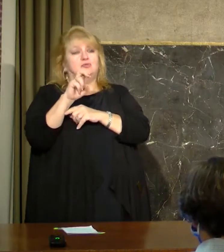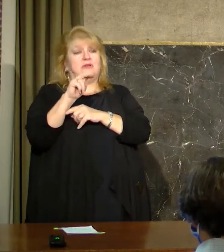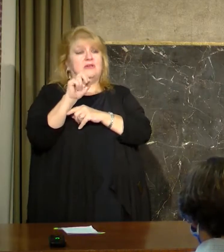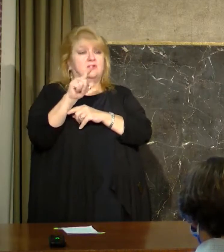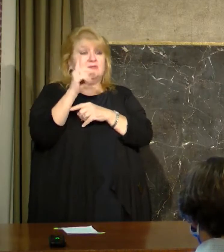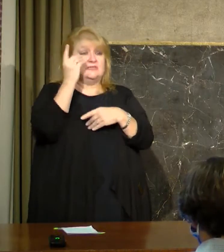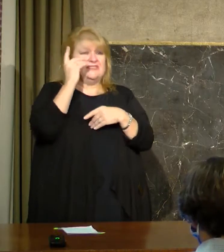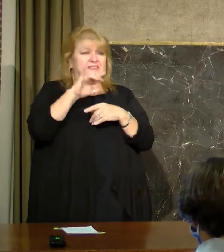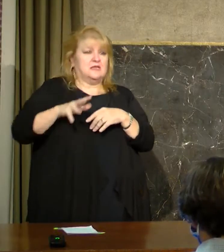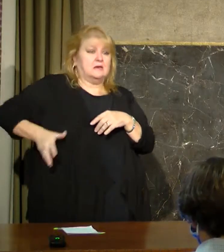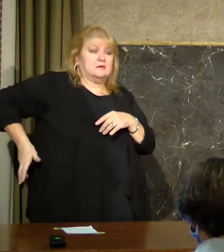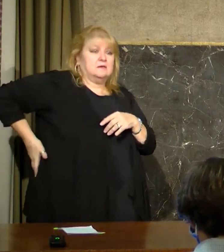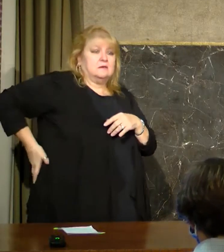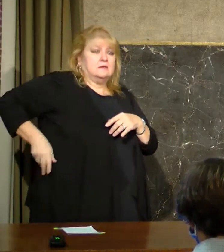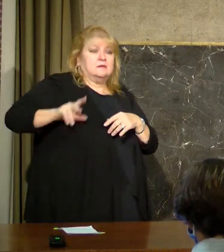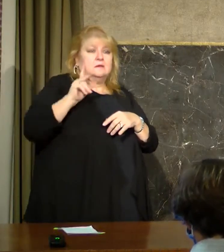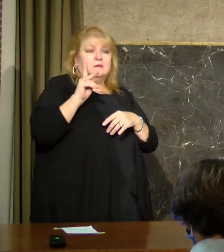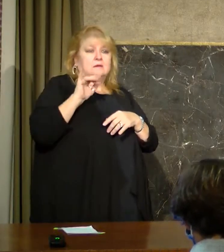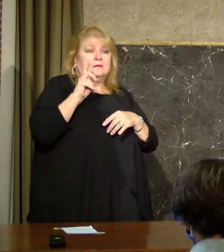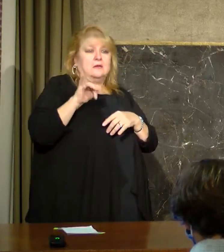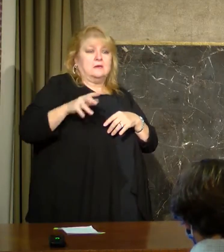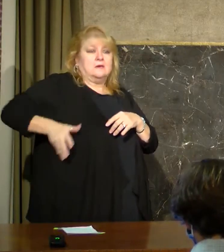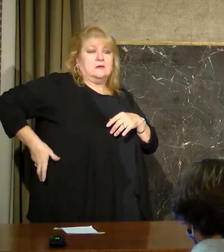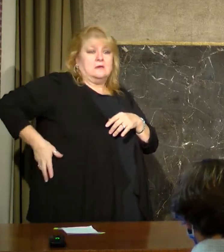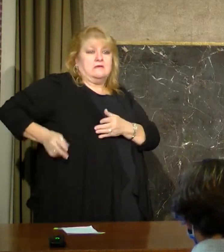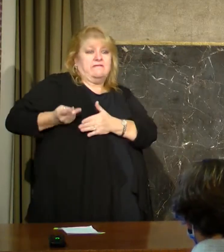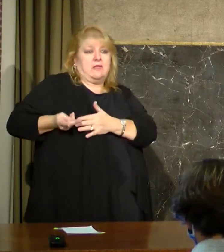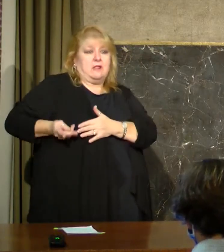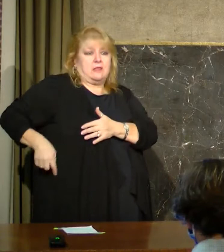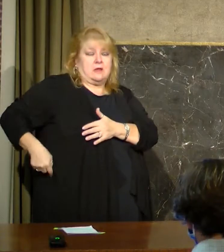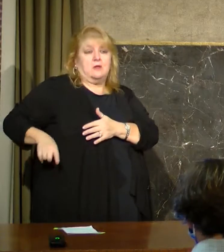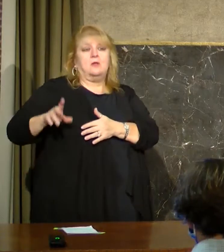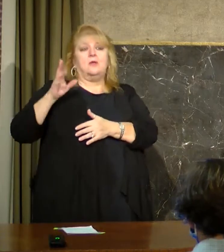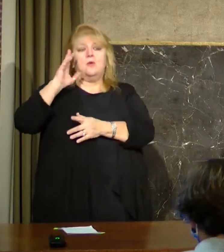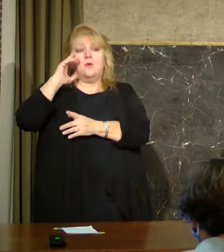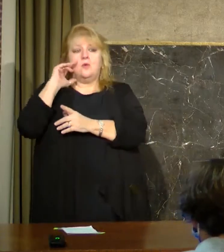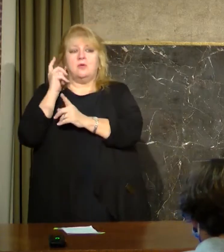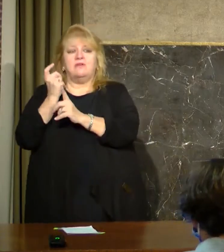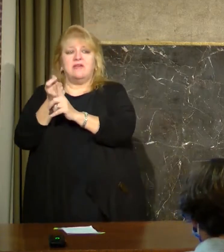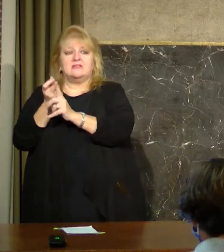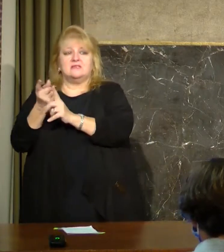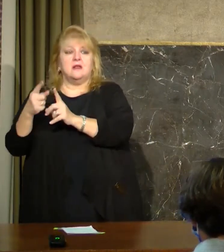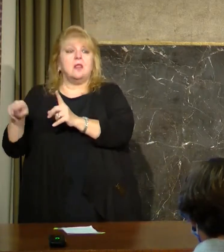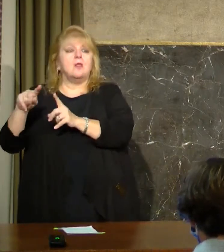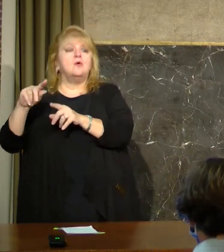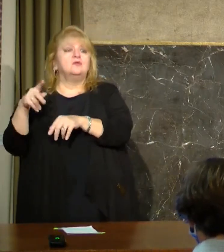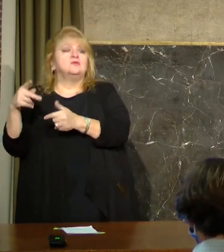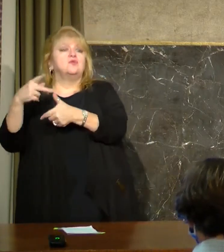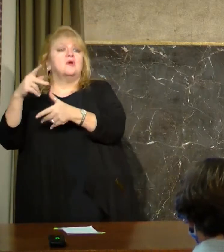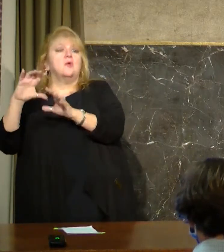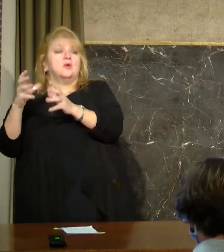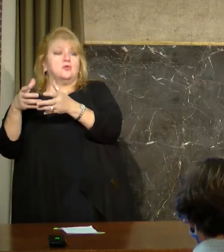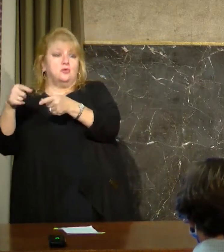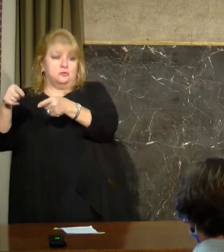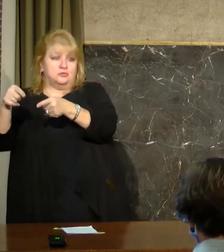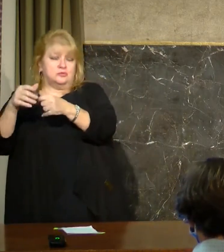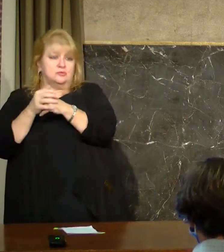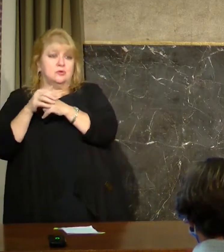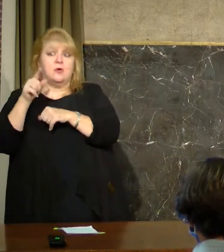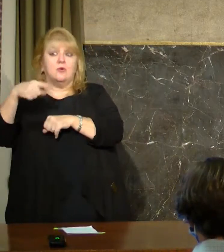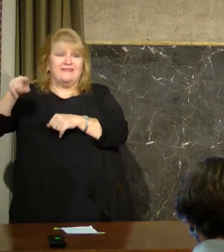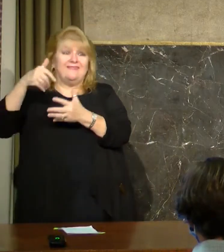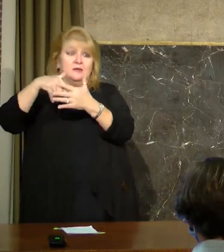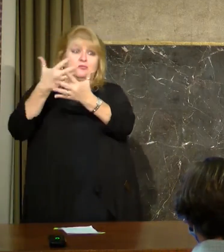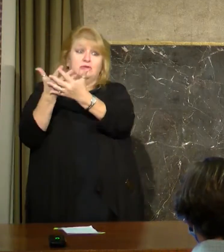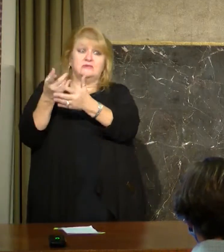our general population, we will vaccinate those same priority groups who are actually in our prisons.